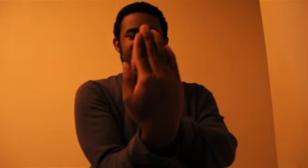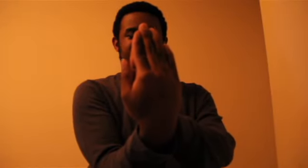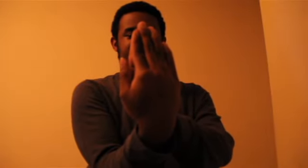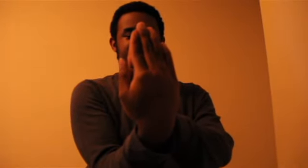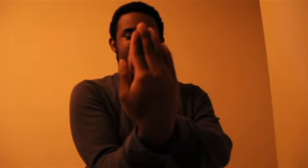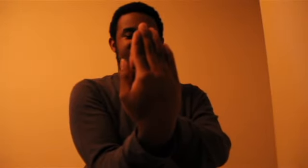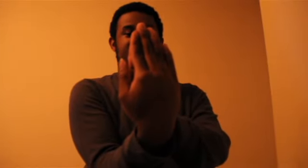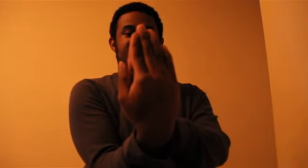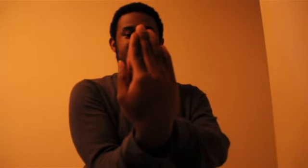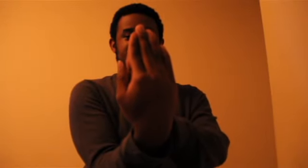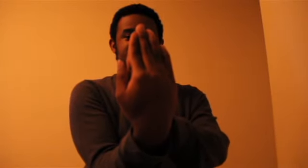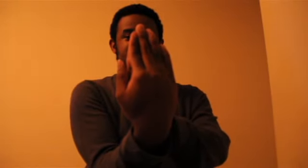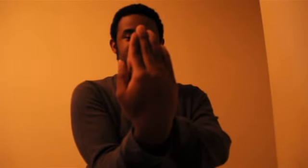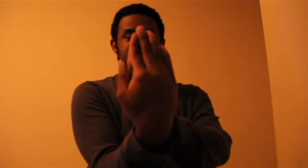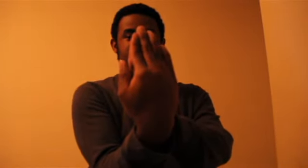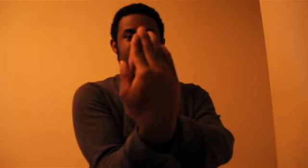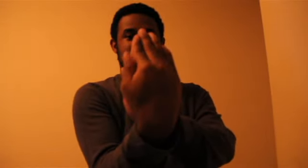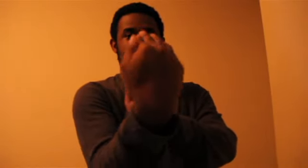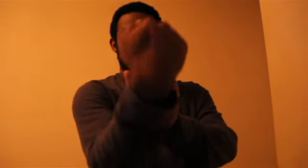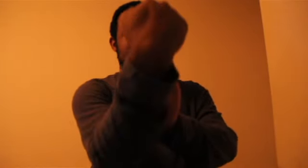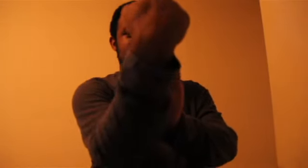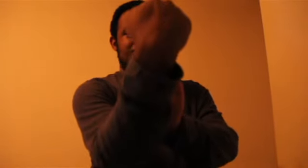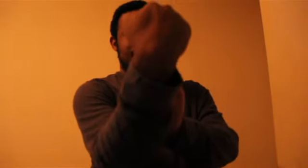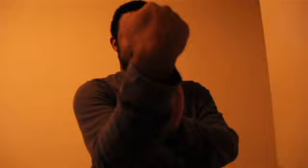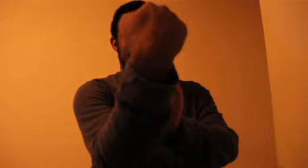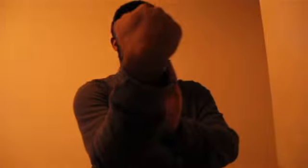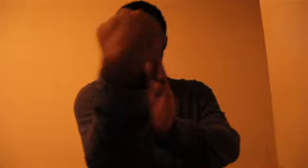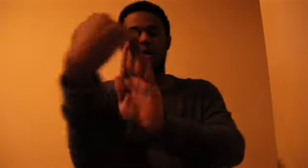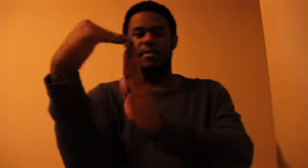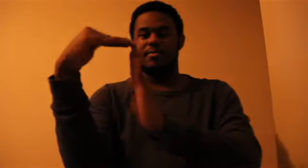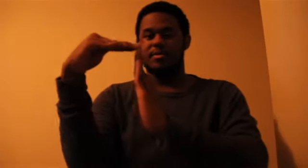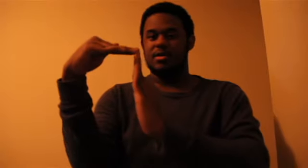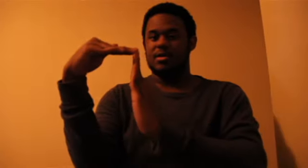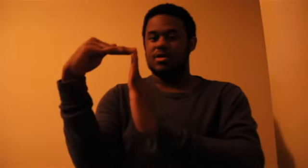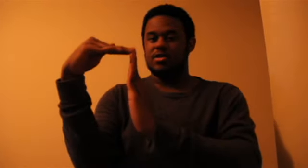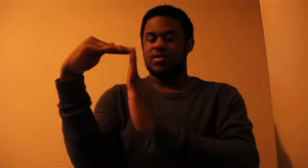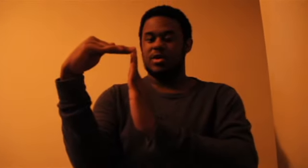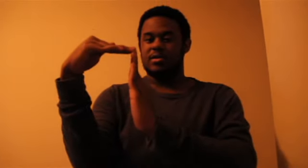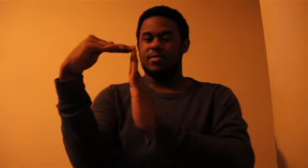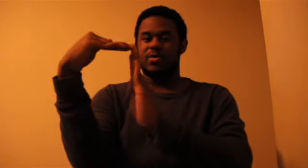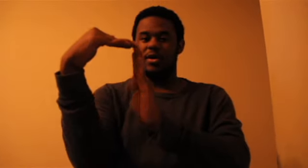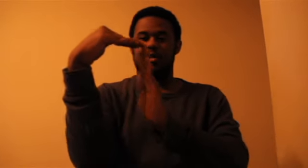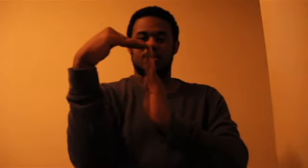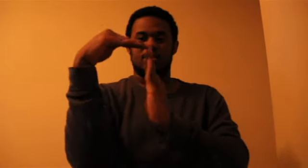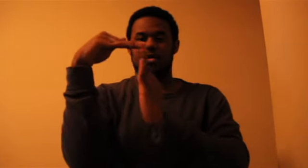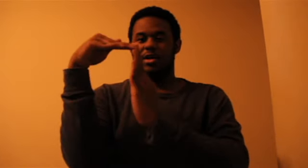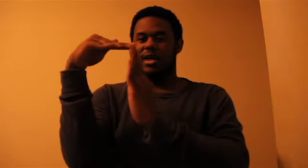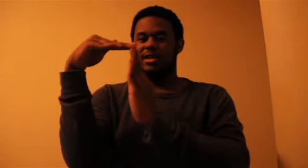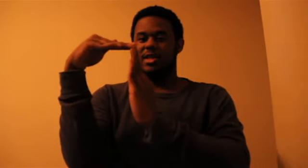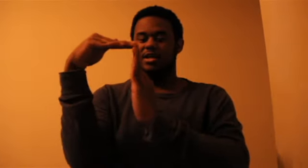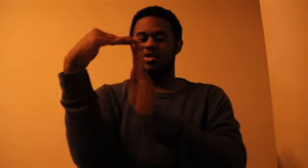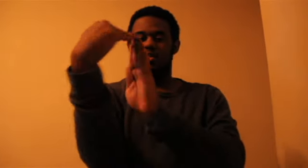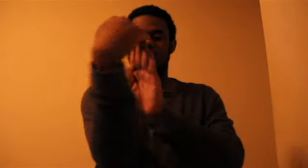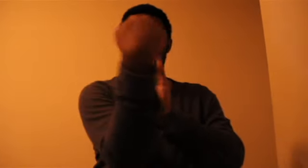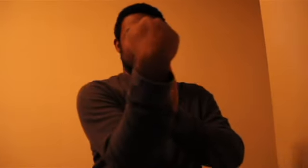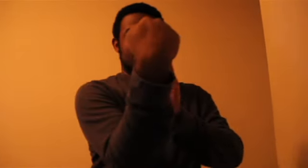left hand back your left hand facing you lift your head up to where it's a point like Tetris a little bit.